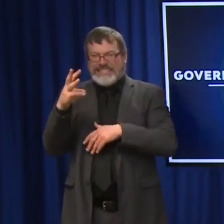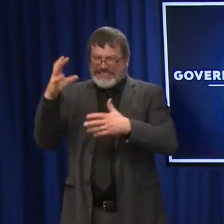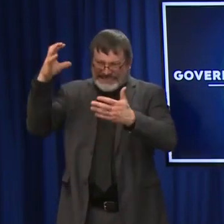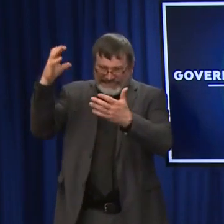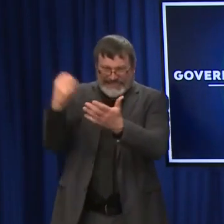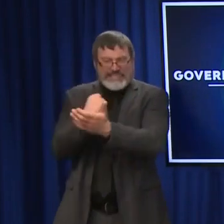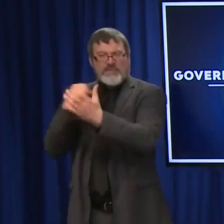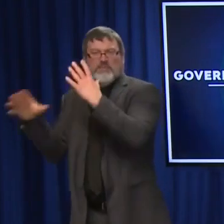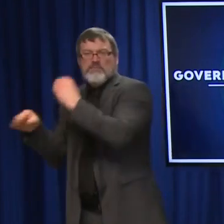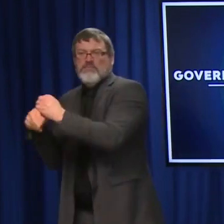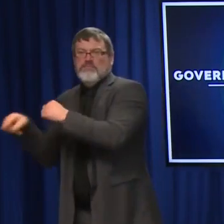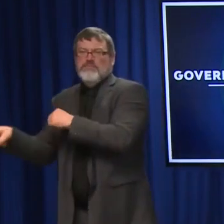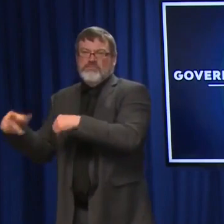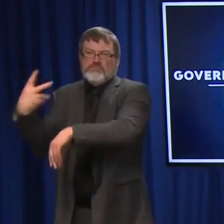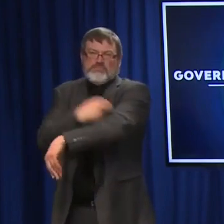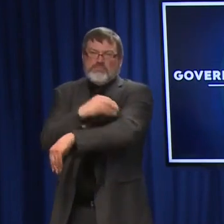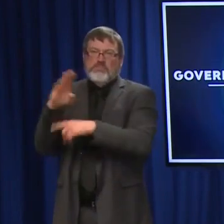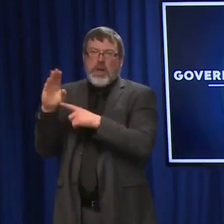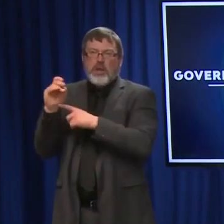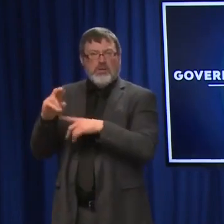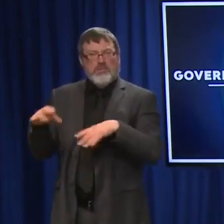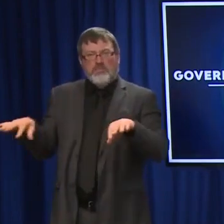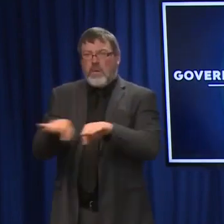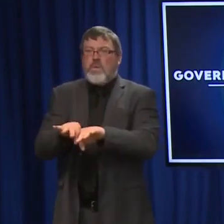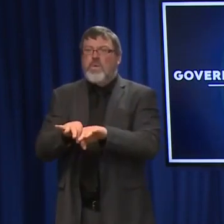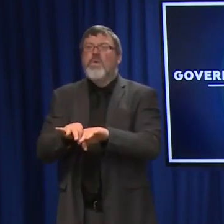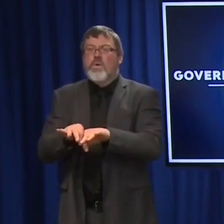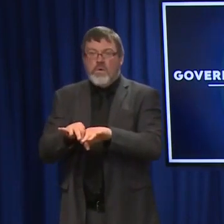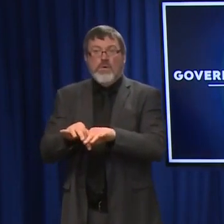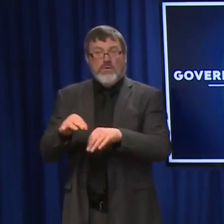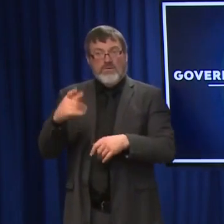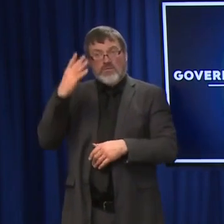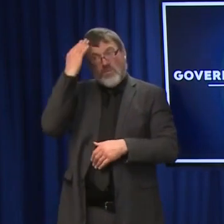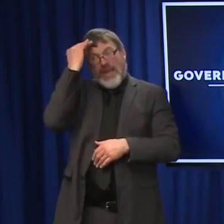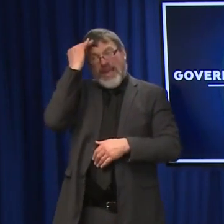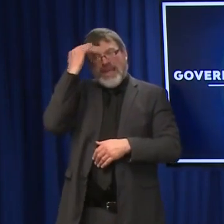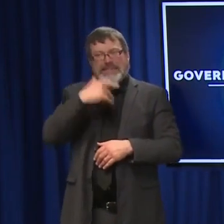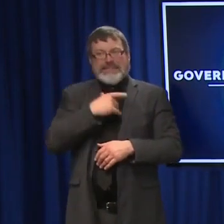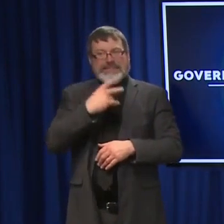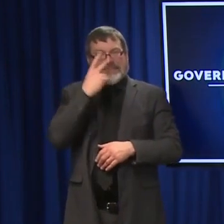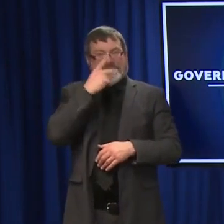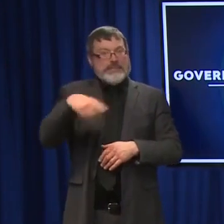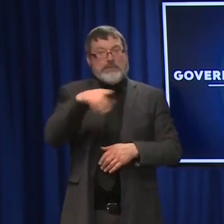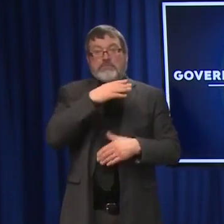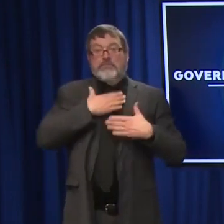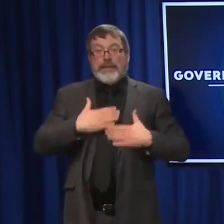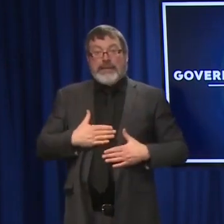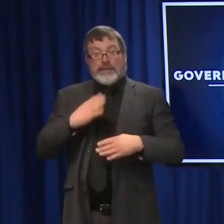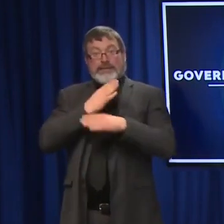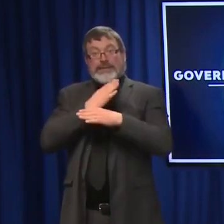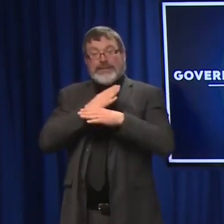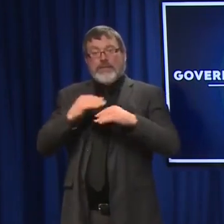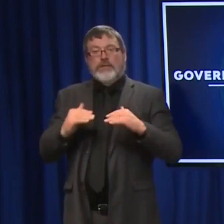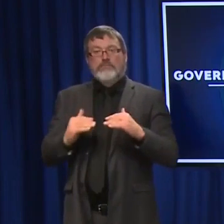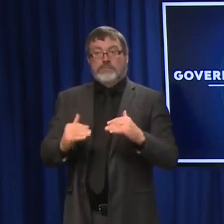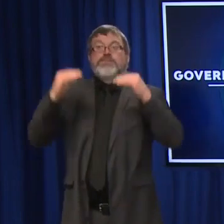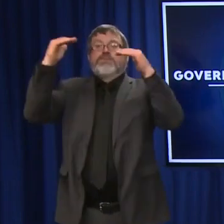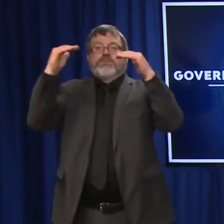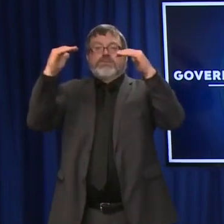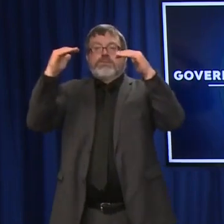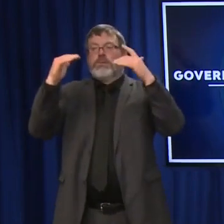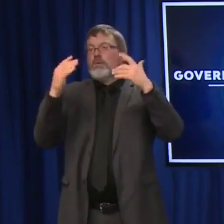because of the emerging evidence showing that those booster doses will be needed against the Omicron variant. Thanks. Great.